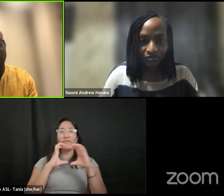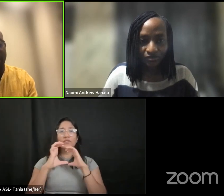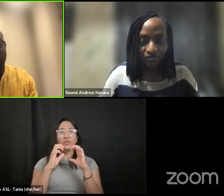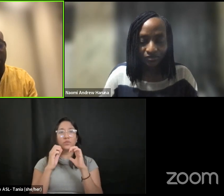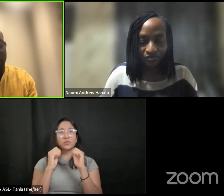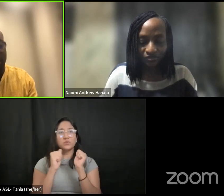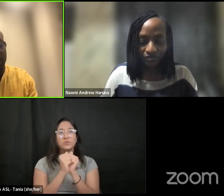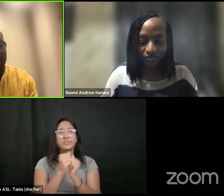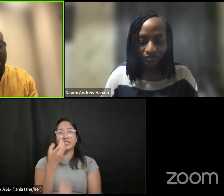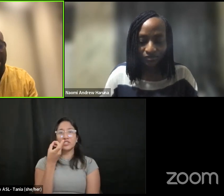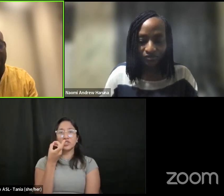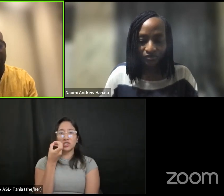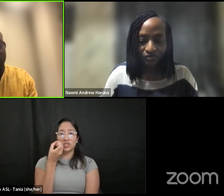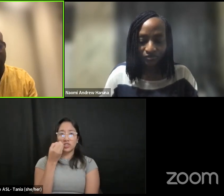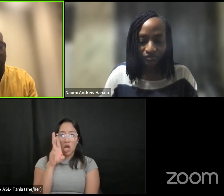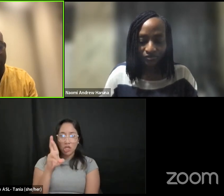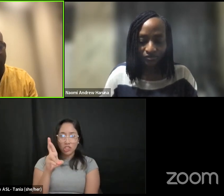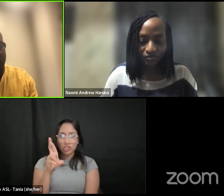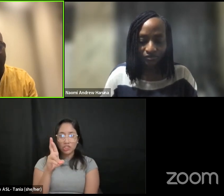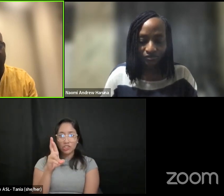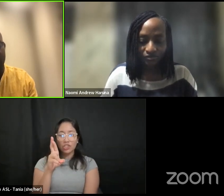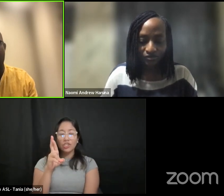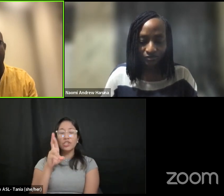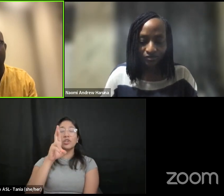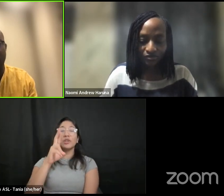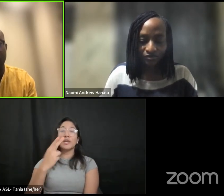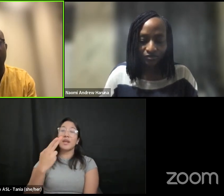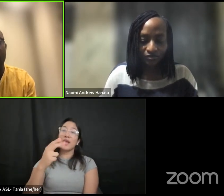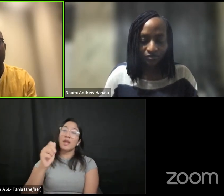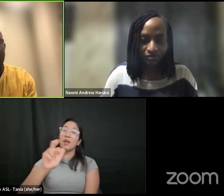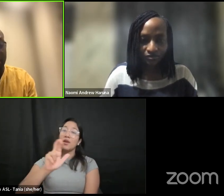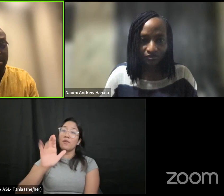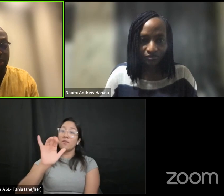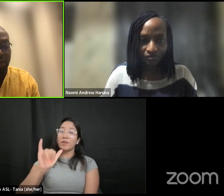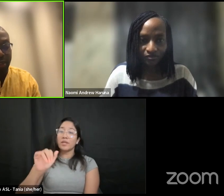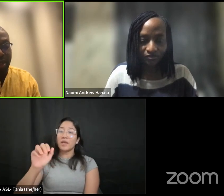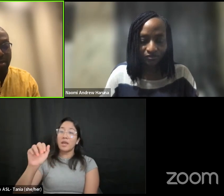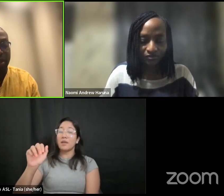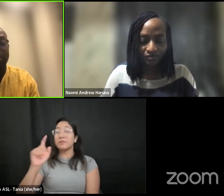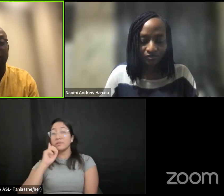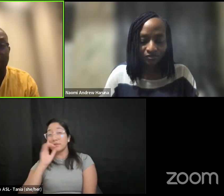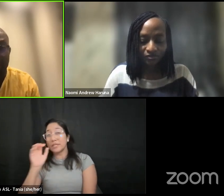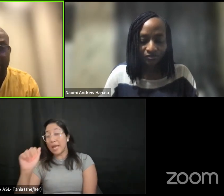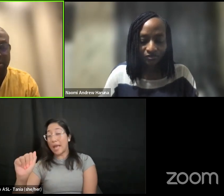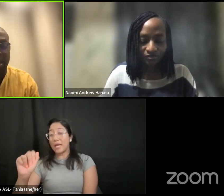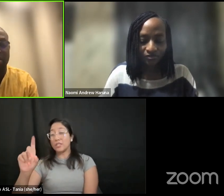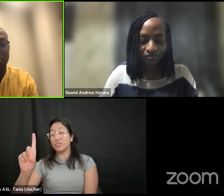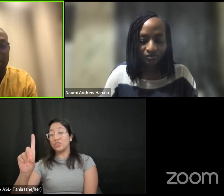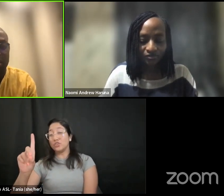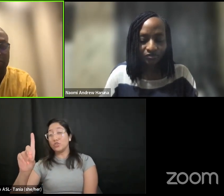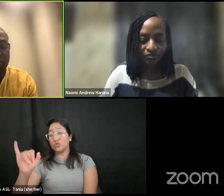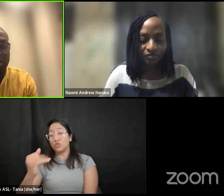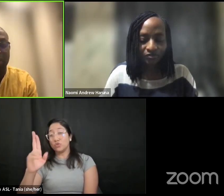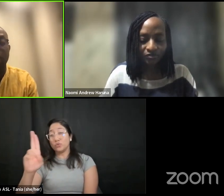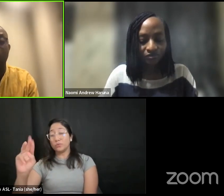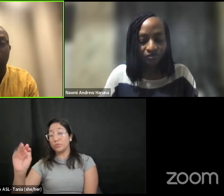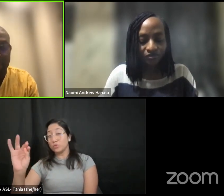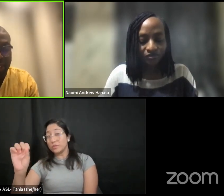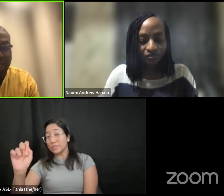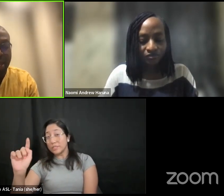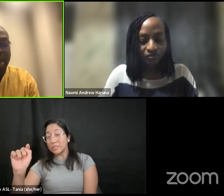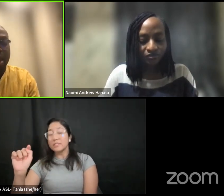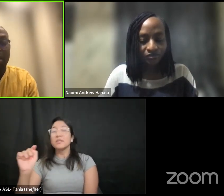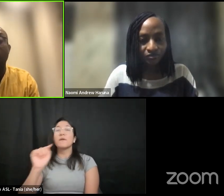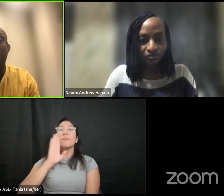to get to my note here um with dr henry ajimezi we're going to be talking about performance and reconfiguring